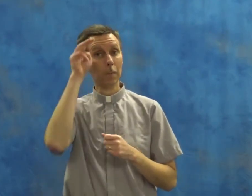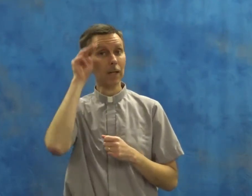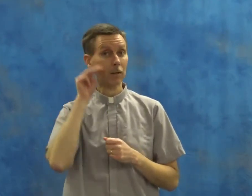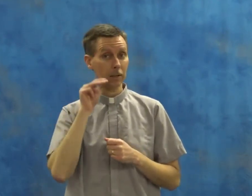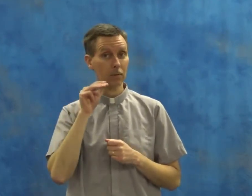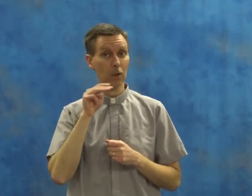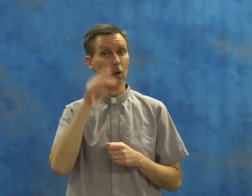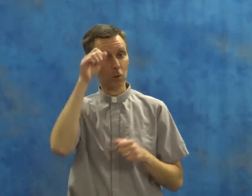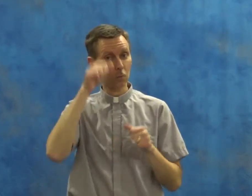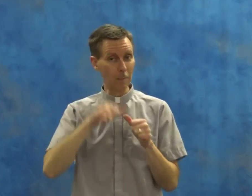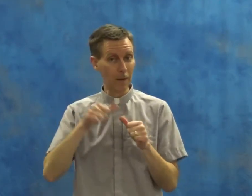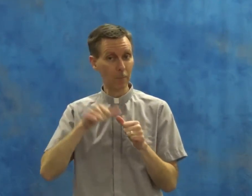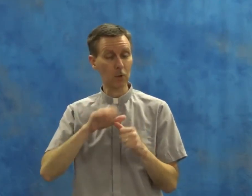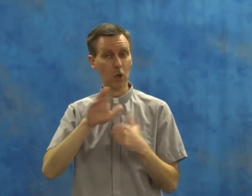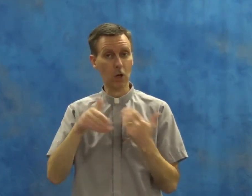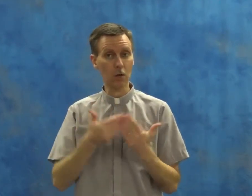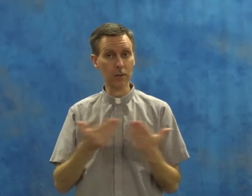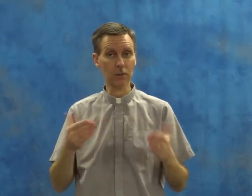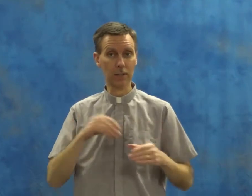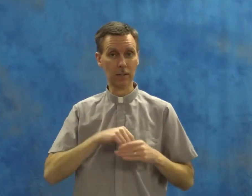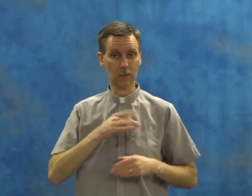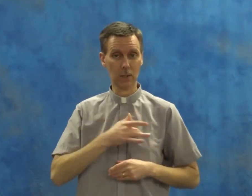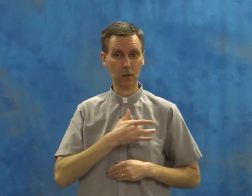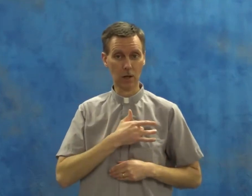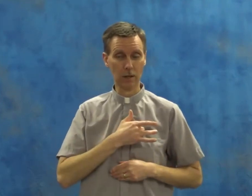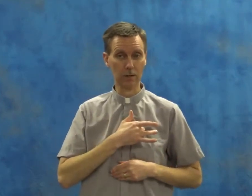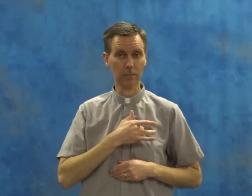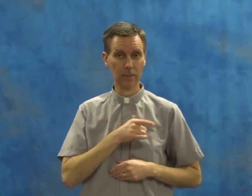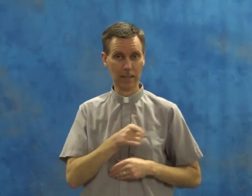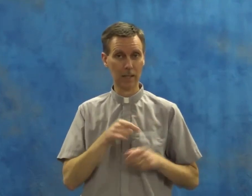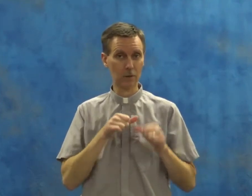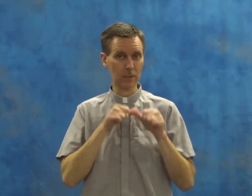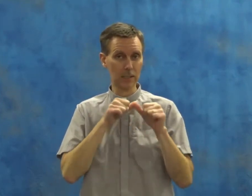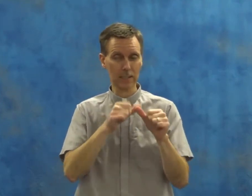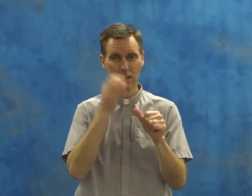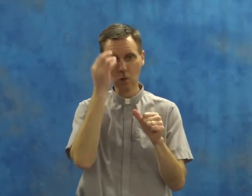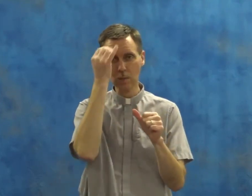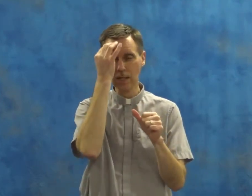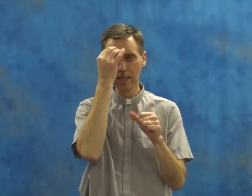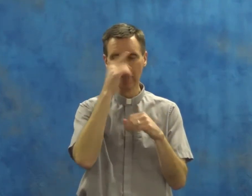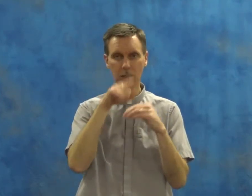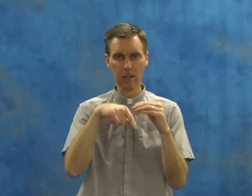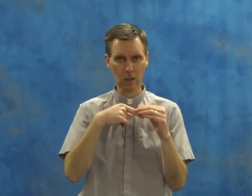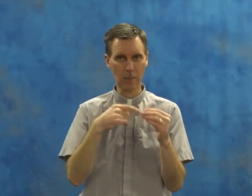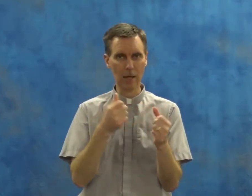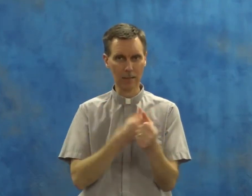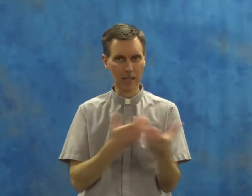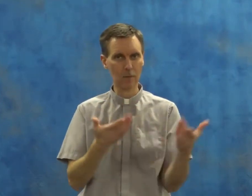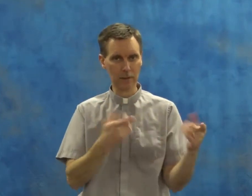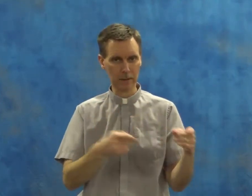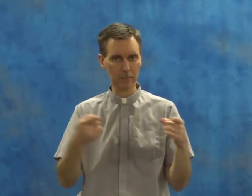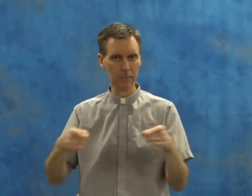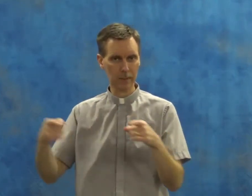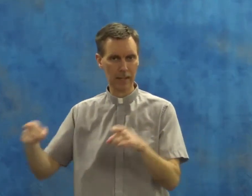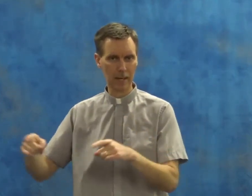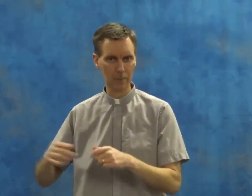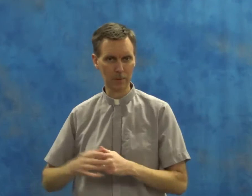Mary, though, remembered all these things in her heart, and she continued thinking about everything that happened.